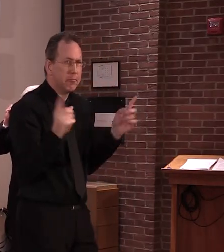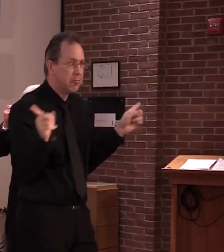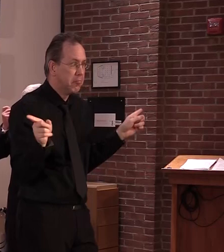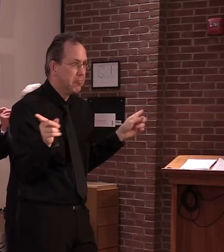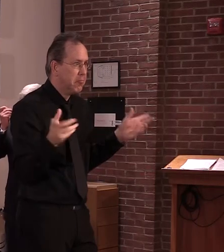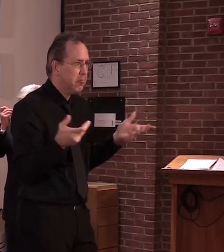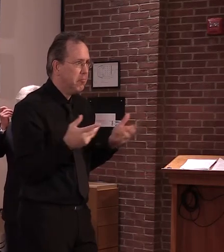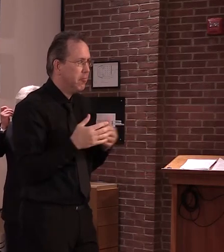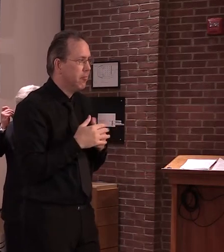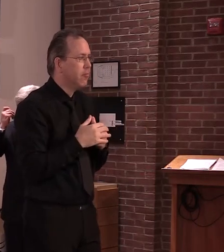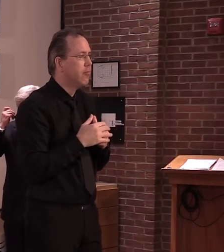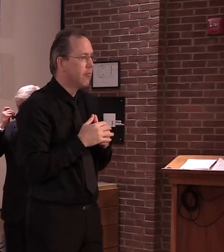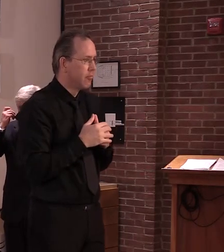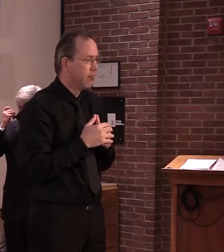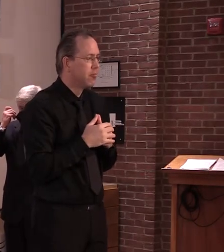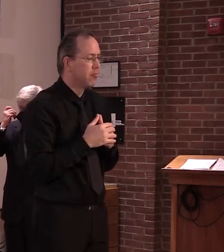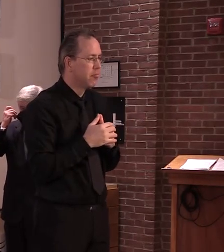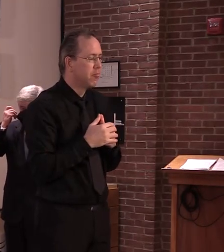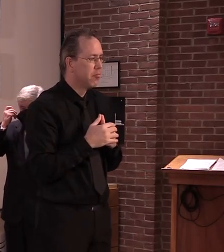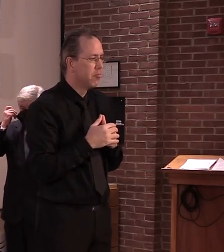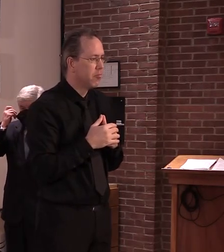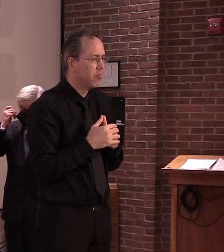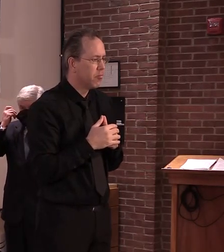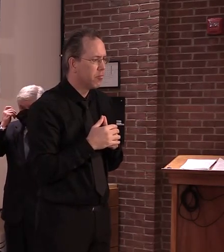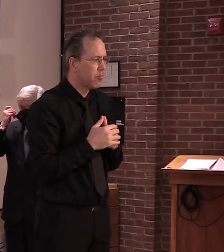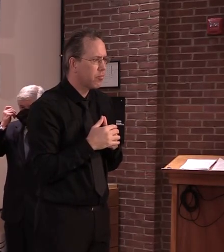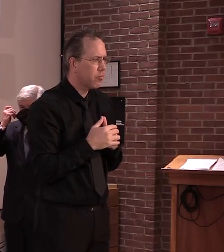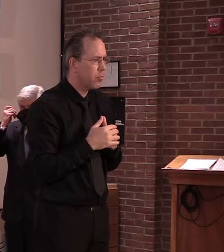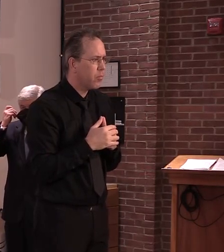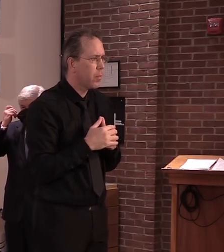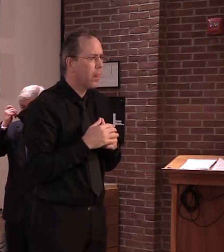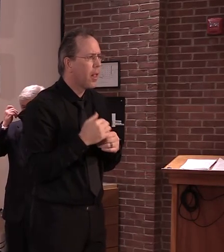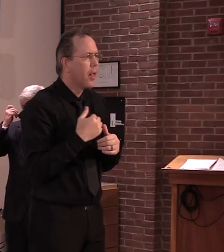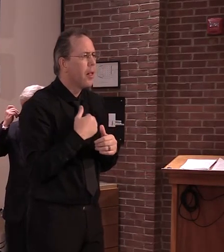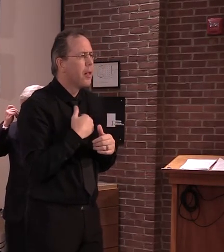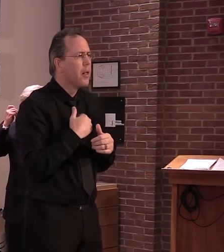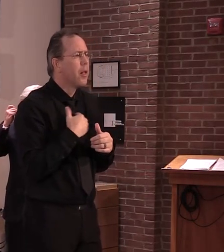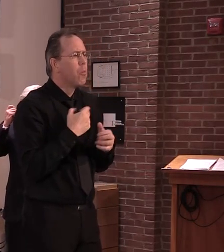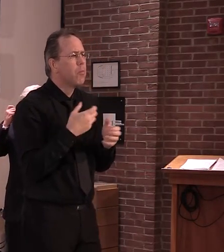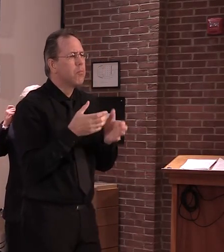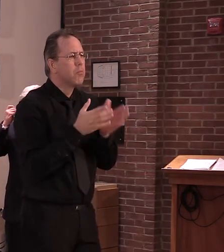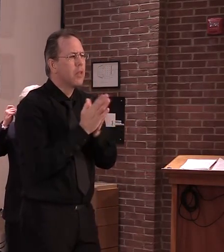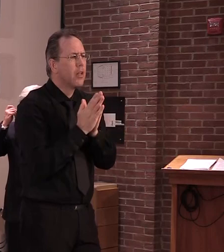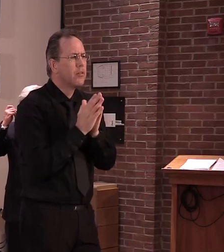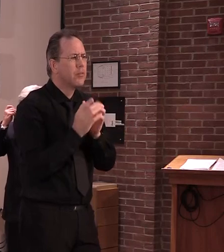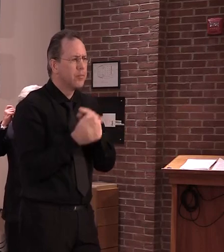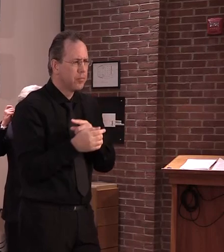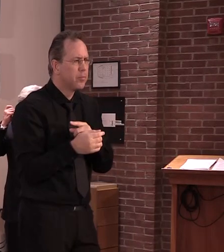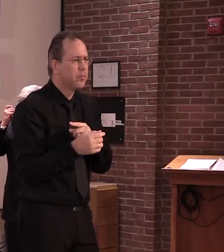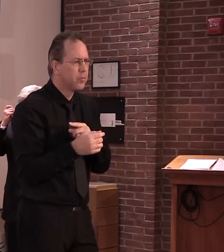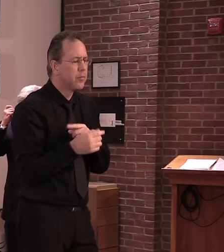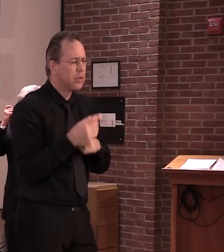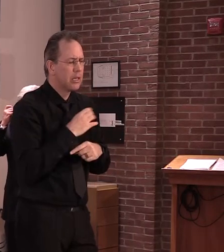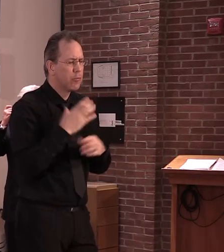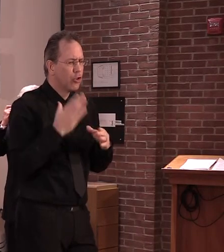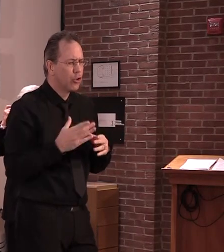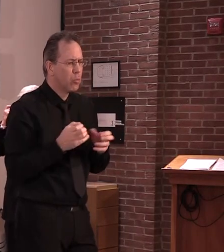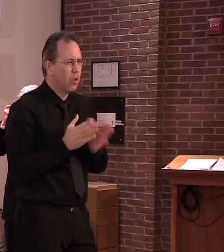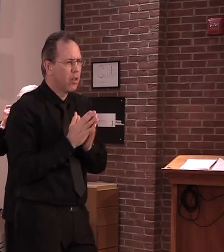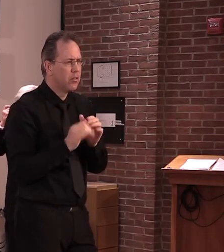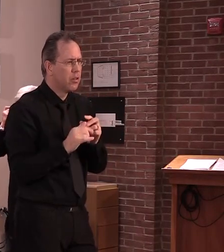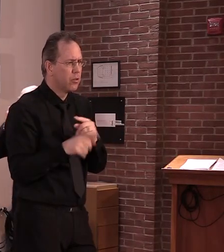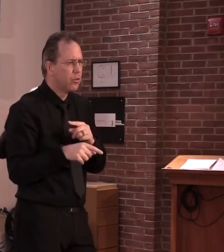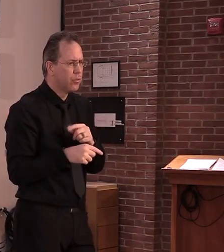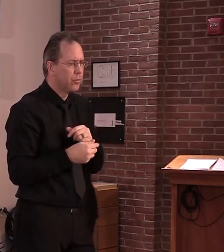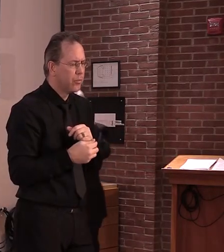because I don't believe that's the case. ask Commissioner Pichak about it. I mean, it's his projections. Yeah, he can weigh in as well, but I first want to